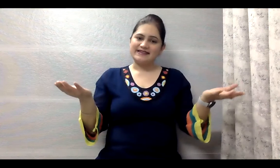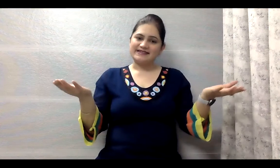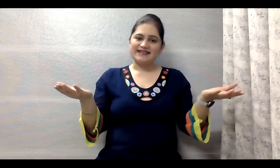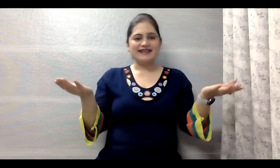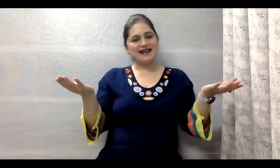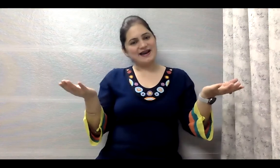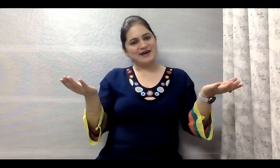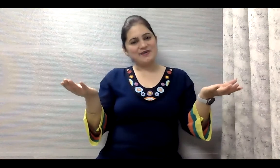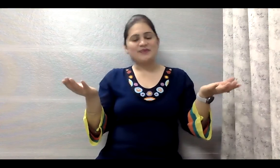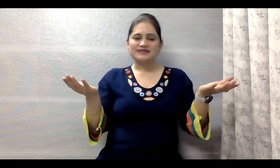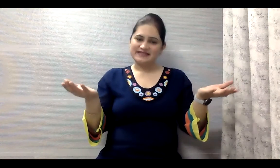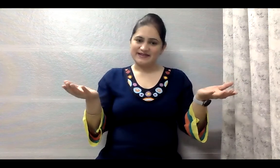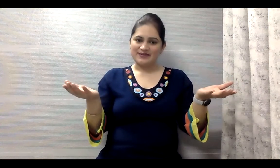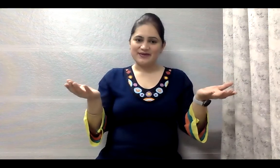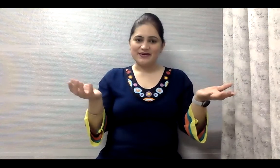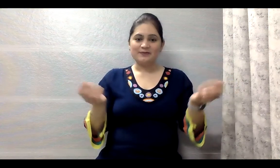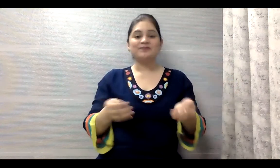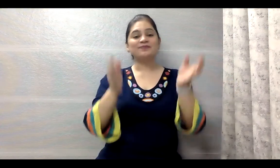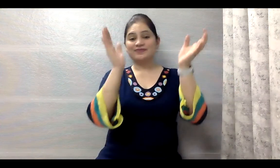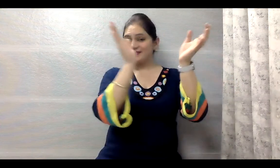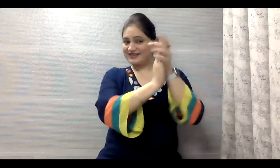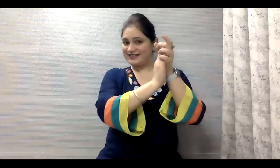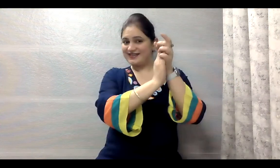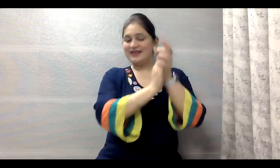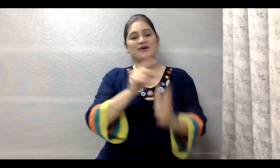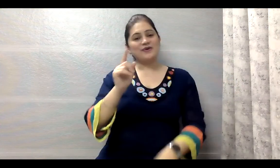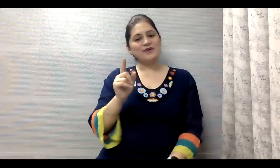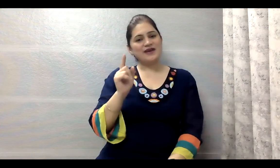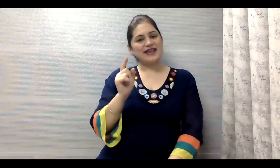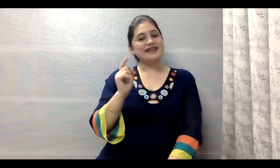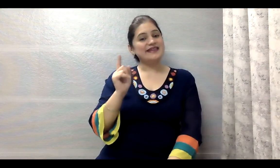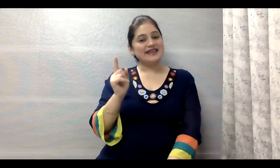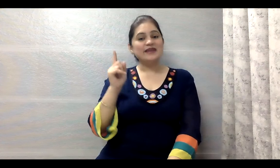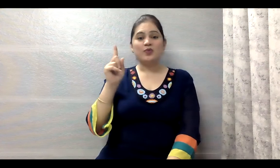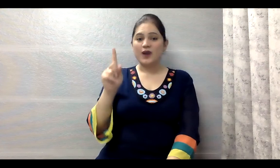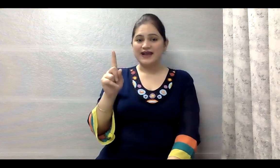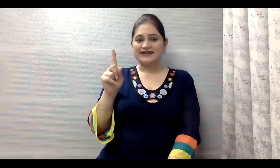-E-R-O-0, O-N-E-1,